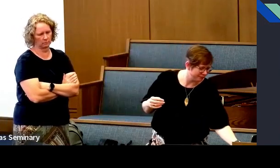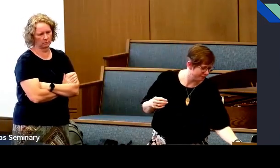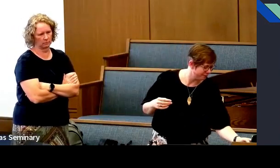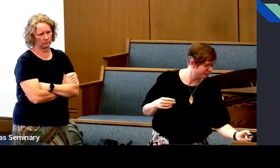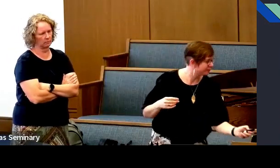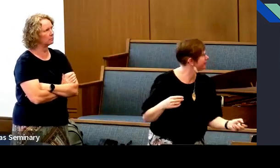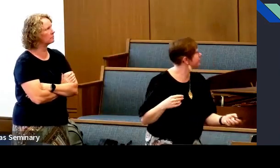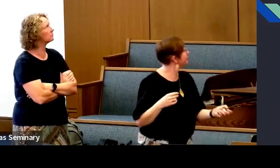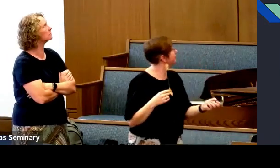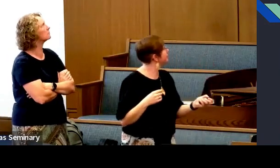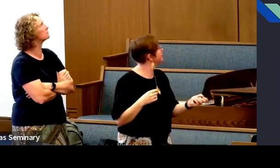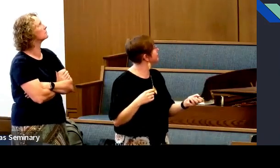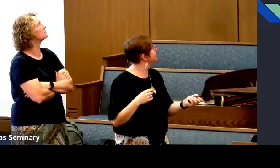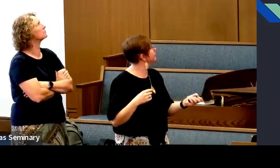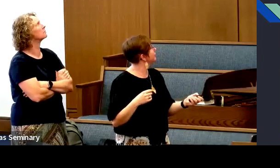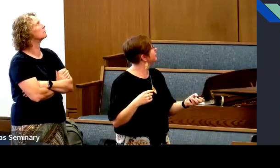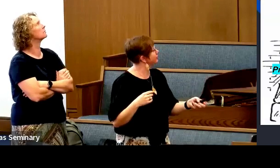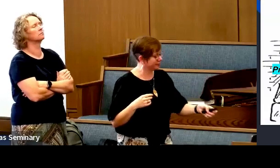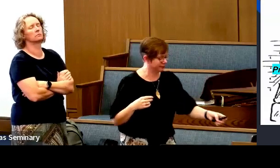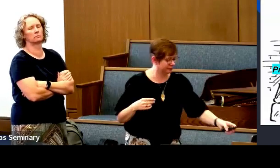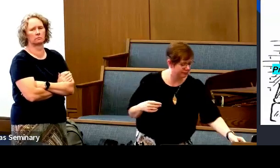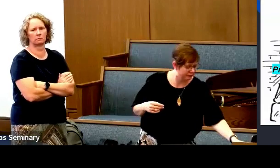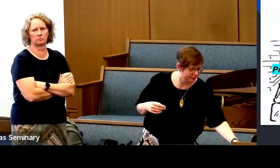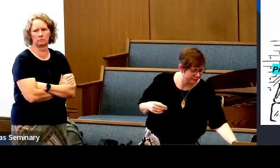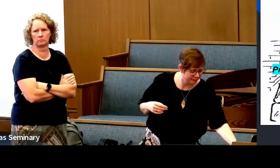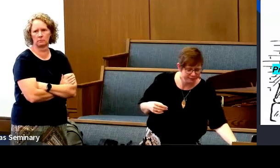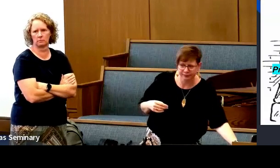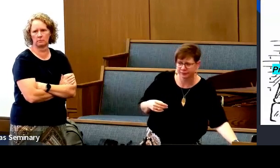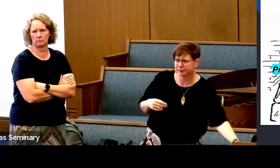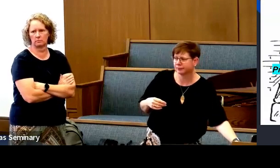look at this. Let me show you this other perspective as well.